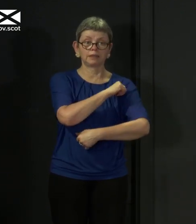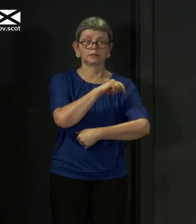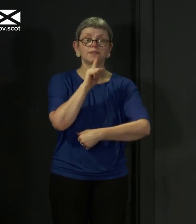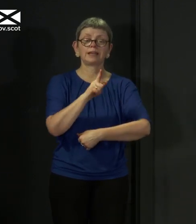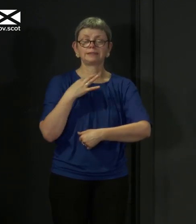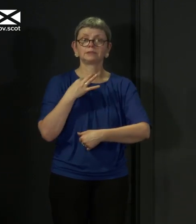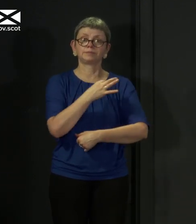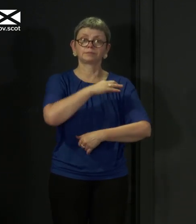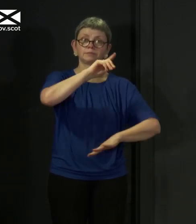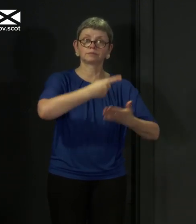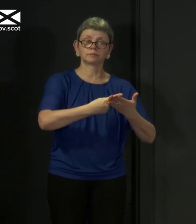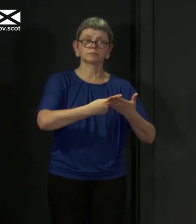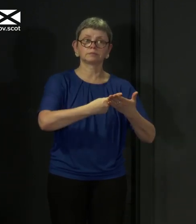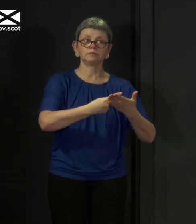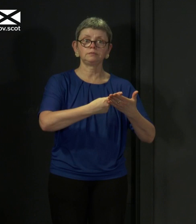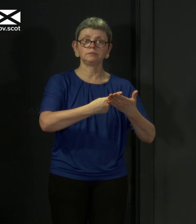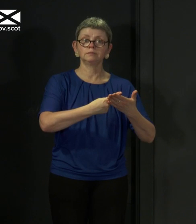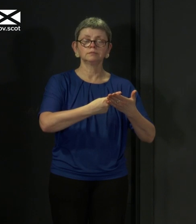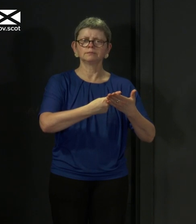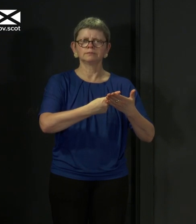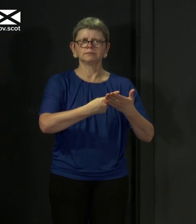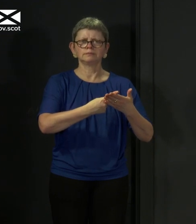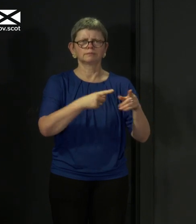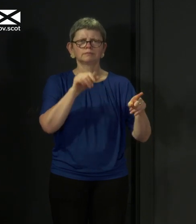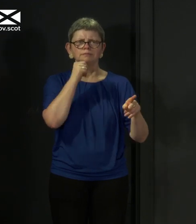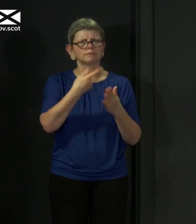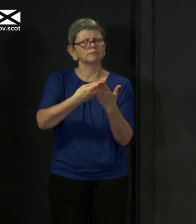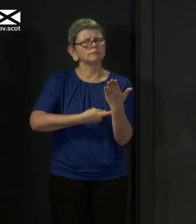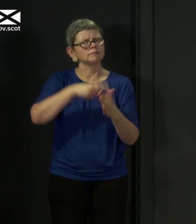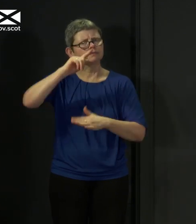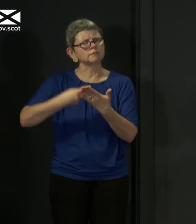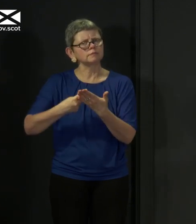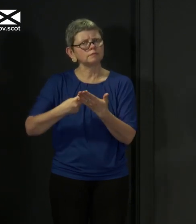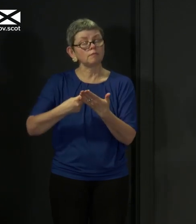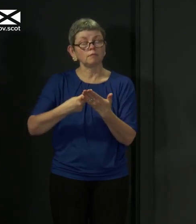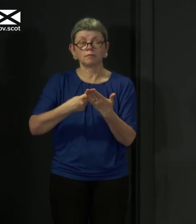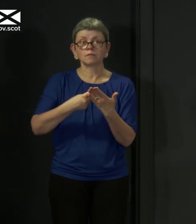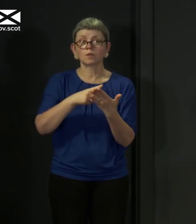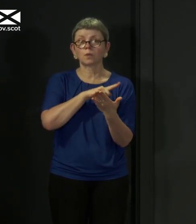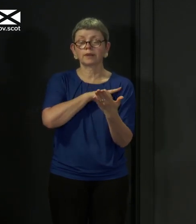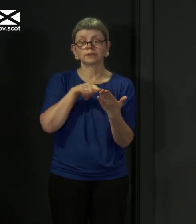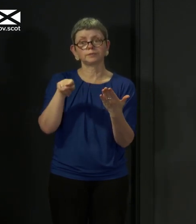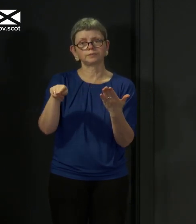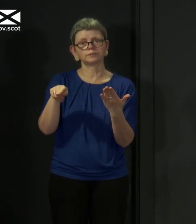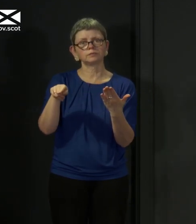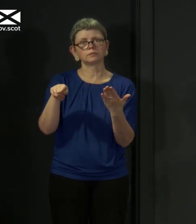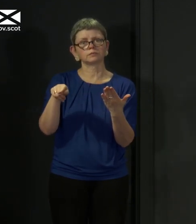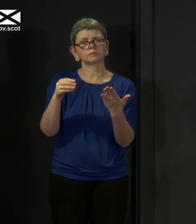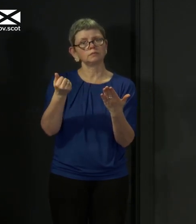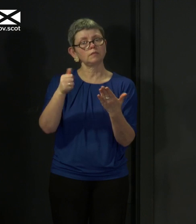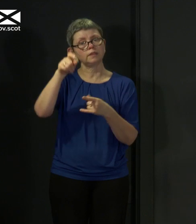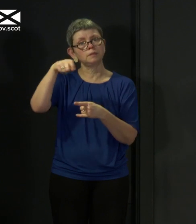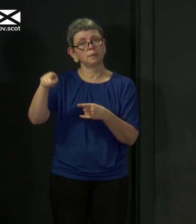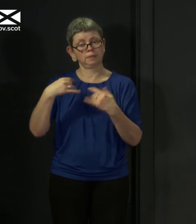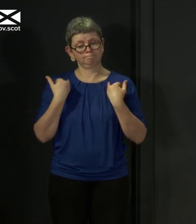decision. It should not be something that is decided as a matter of policy, because while there will be obviously people who contract this virus in care